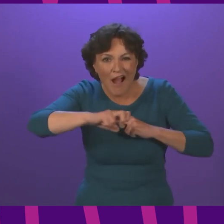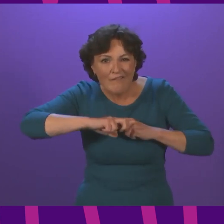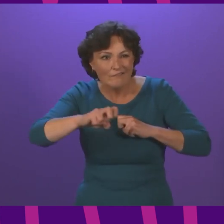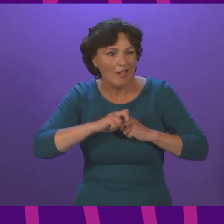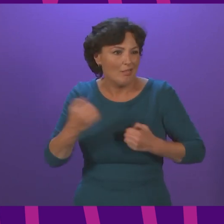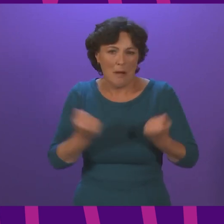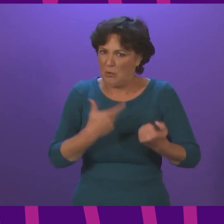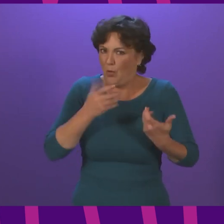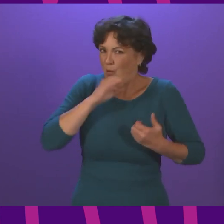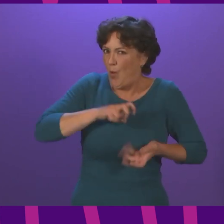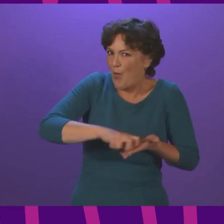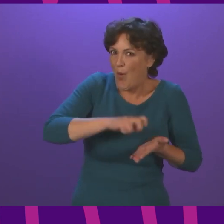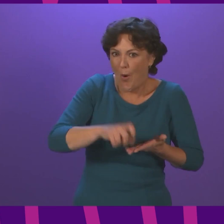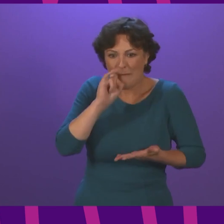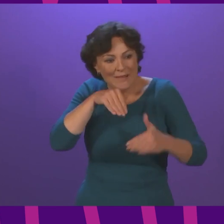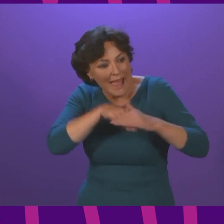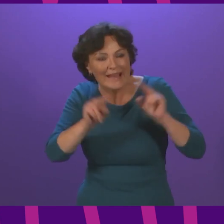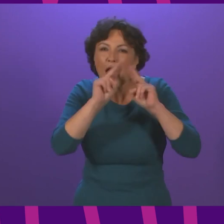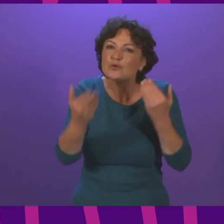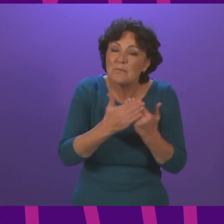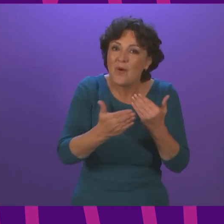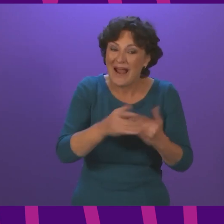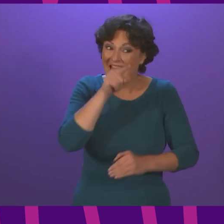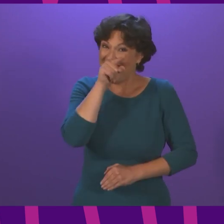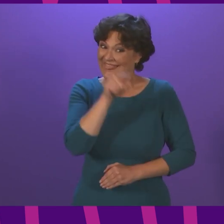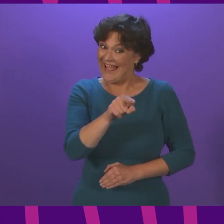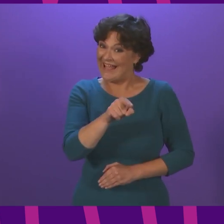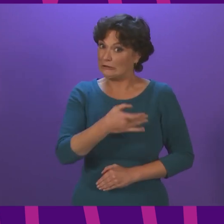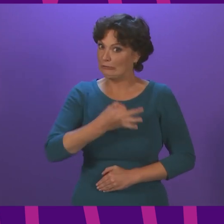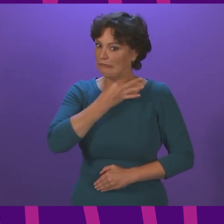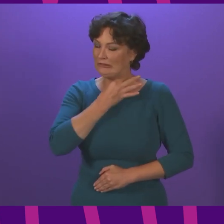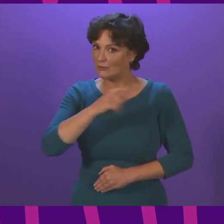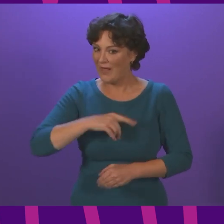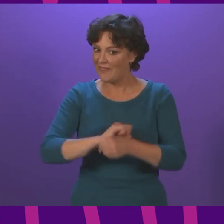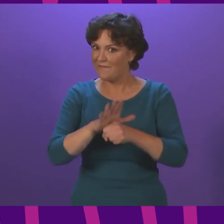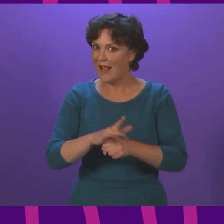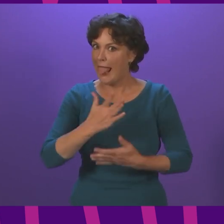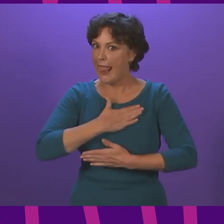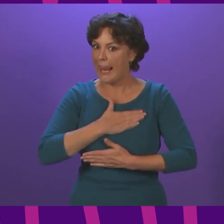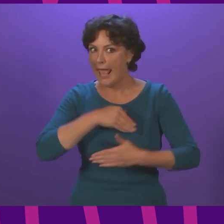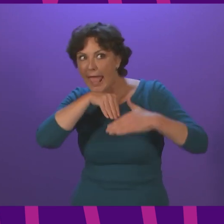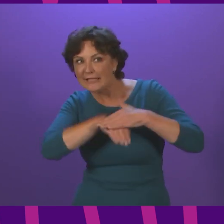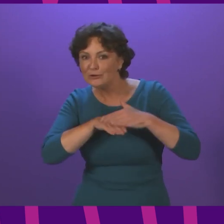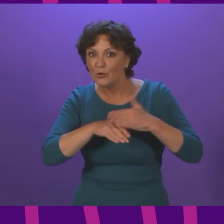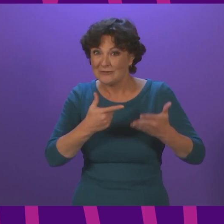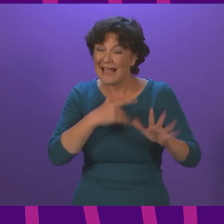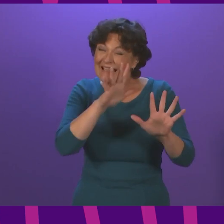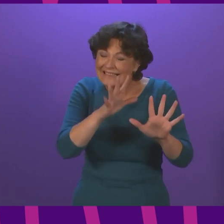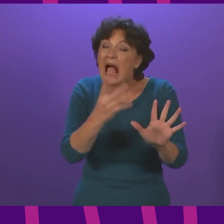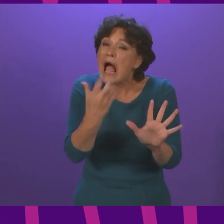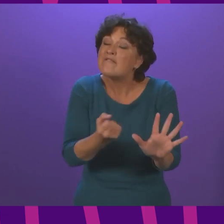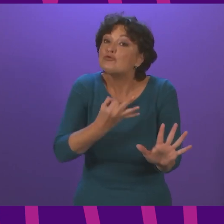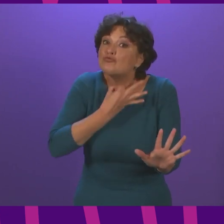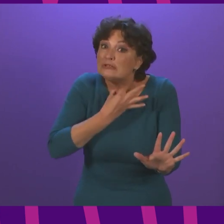walking, for example, and that this will create the conditions for the virus to circulate. There is a risk that this will lead to a further rise in cases